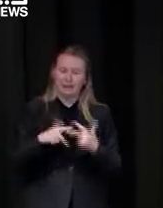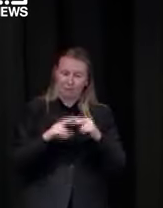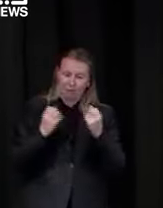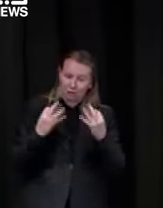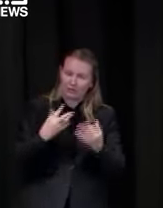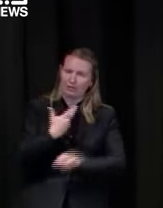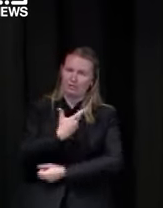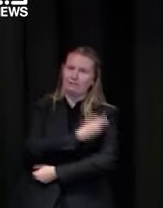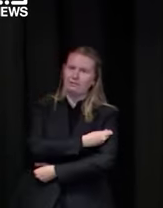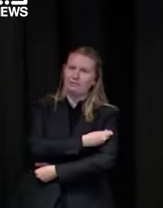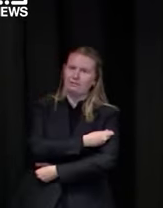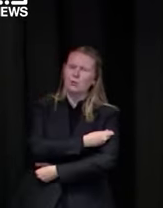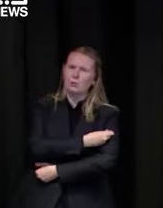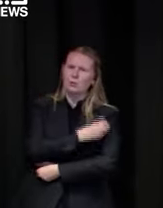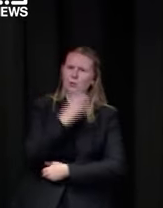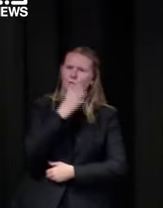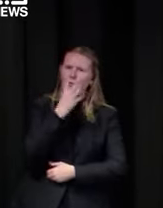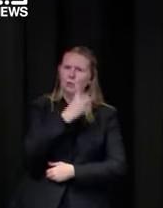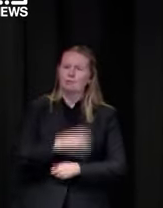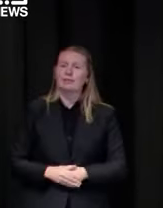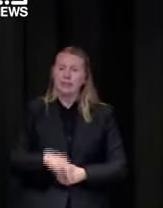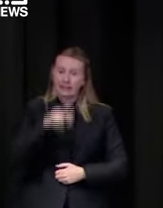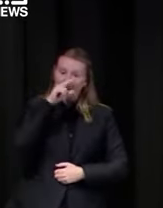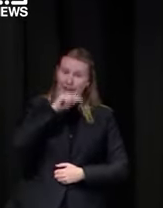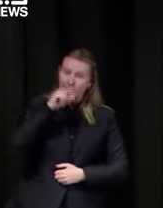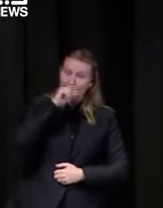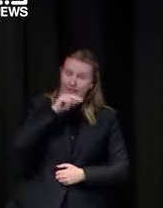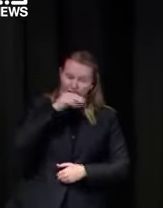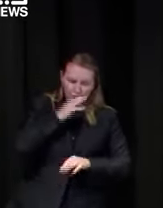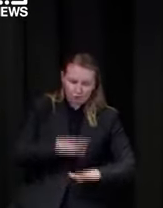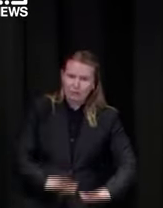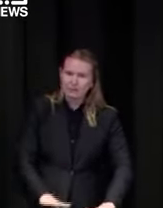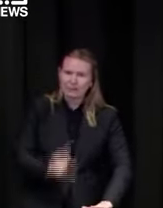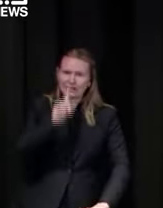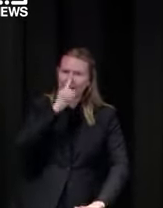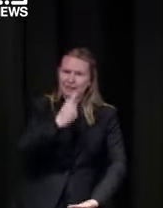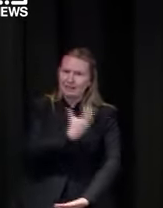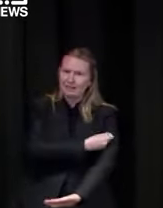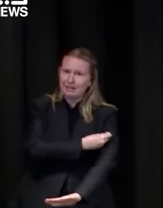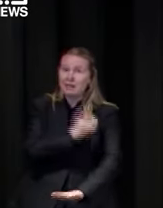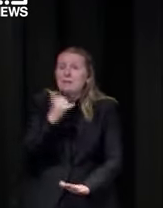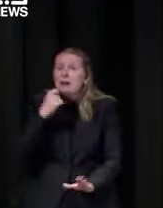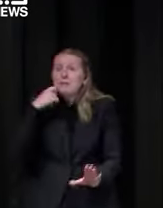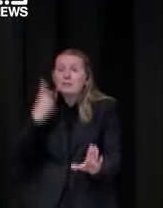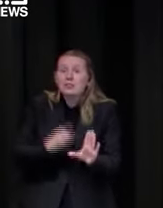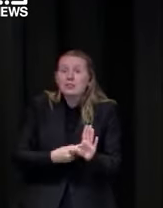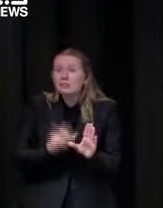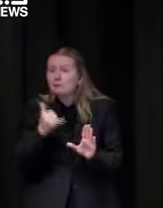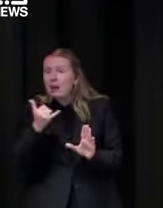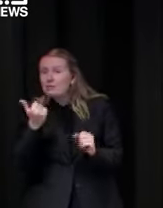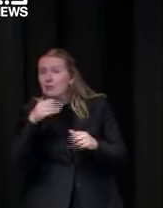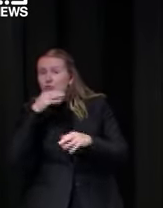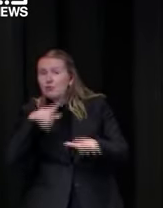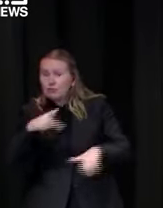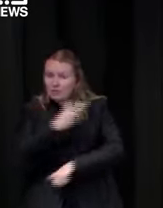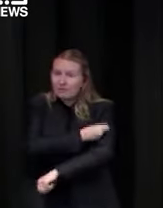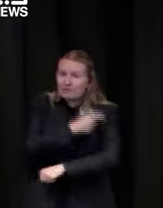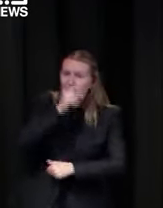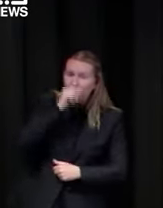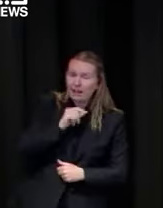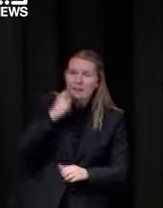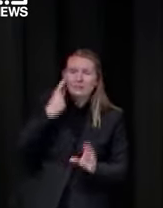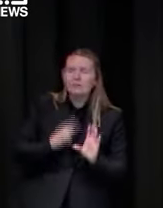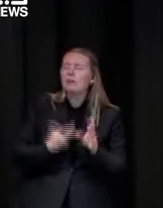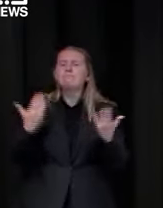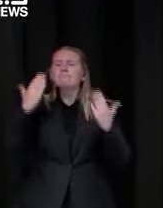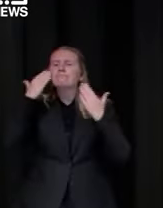now as little as kids can't and that might change next year who knows if there's a children's vaccine come forward but you know we've all of us got to do everything we can